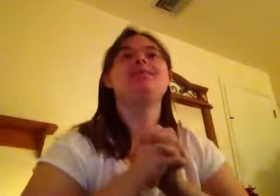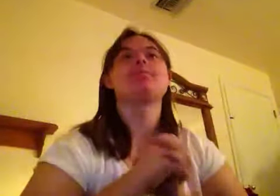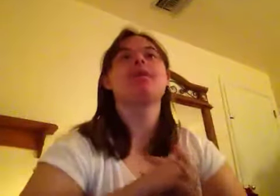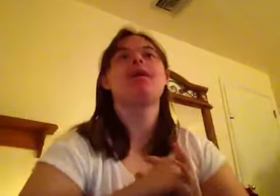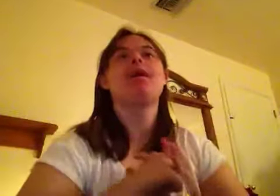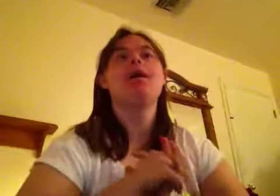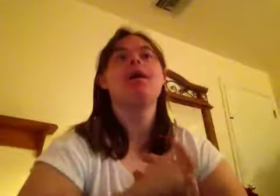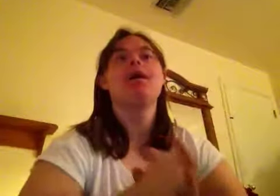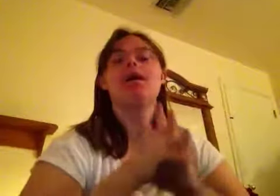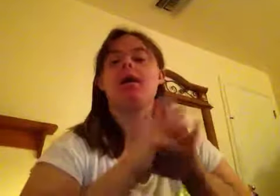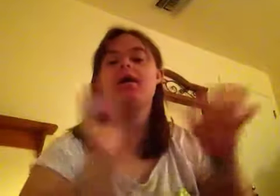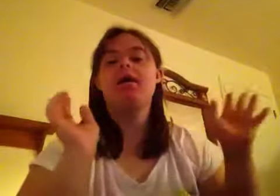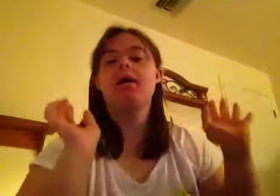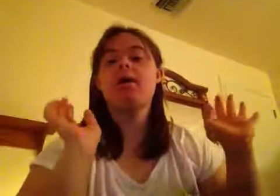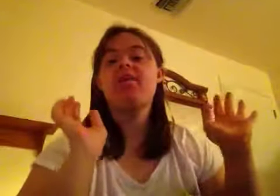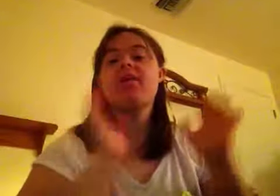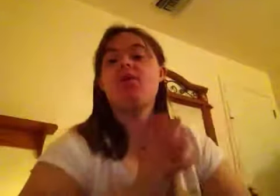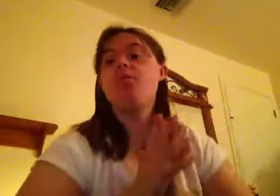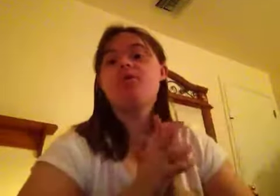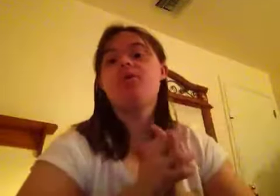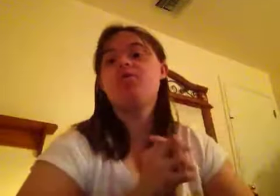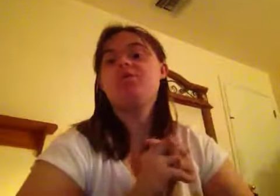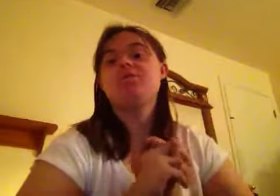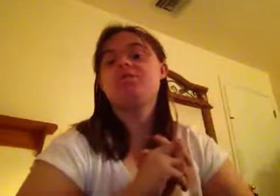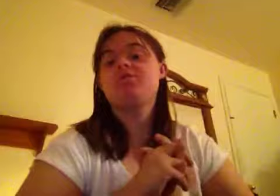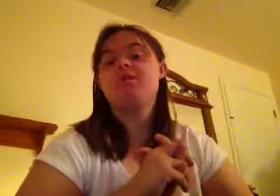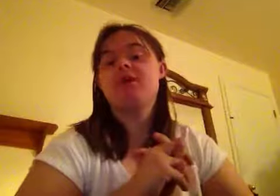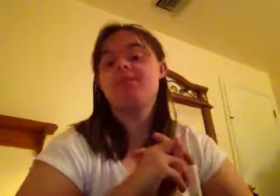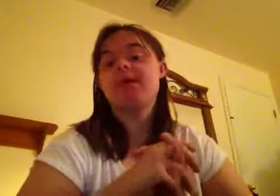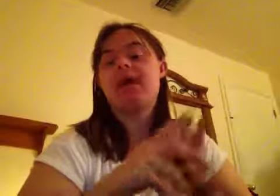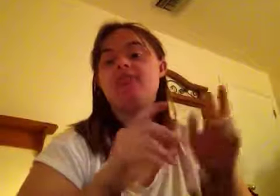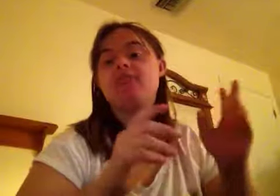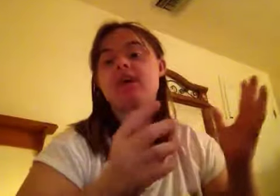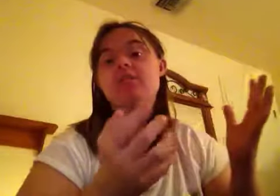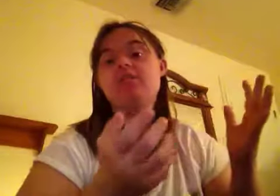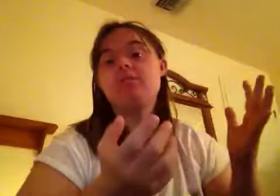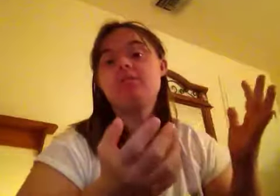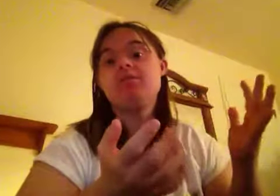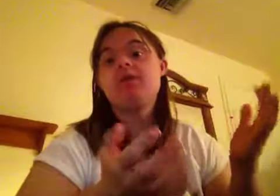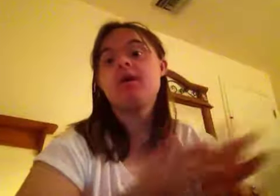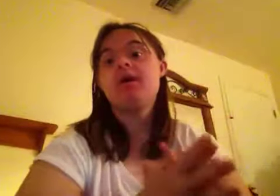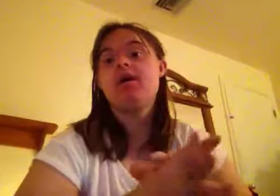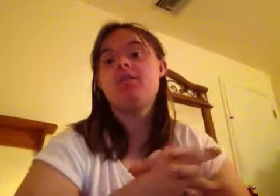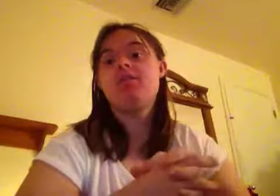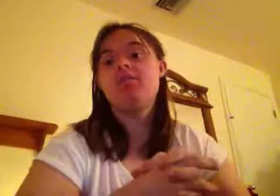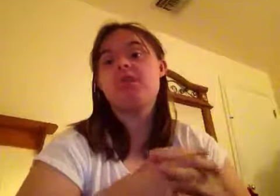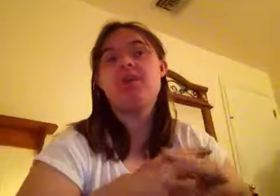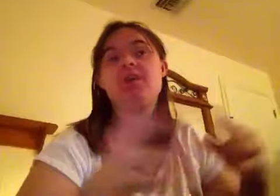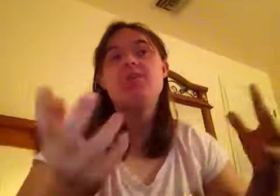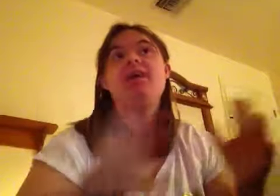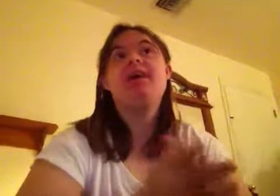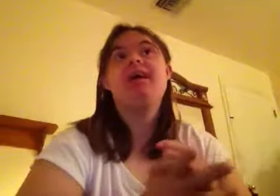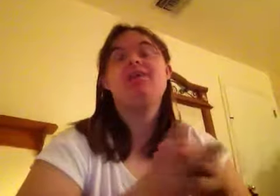I think it would be really cool to um have a channel like you and